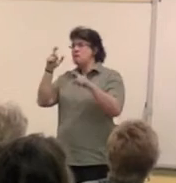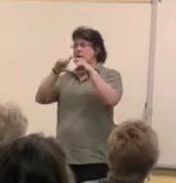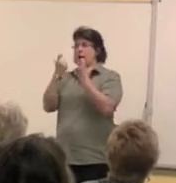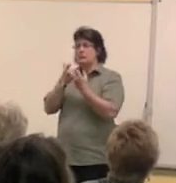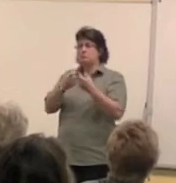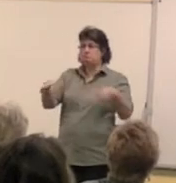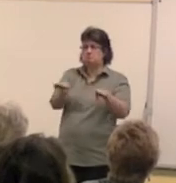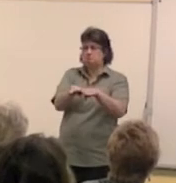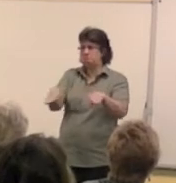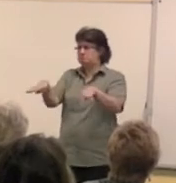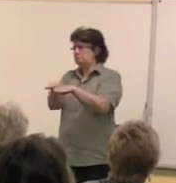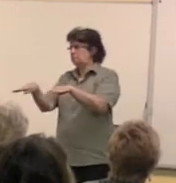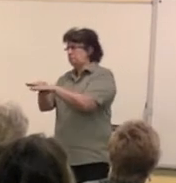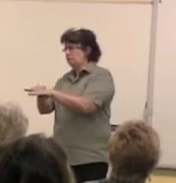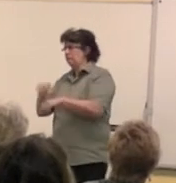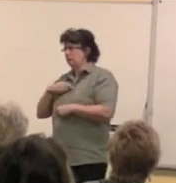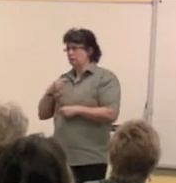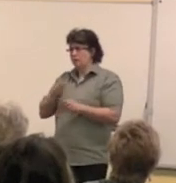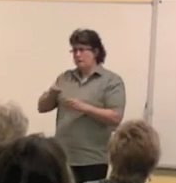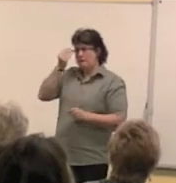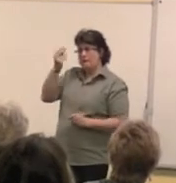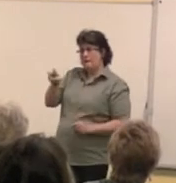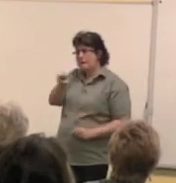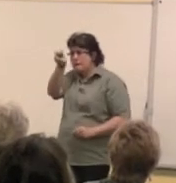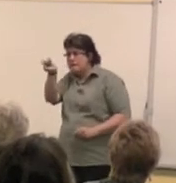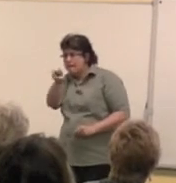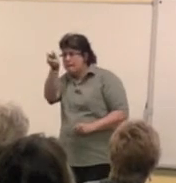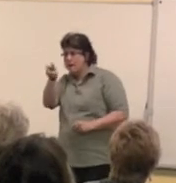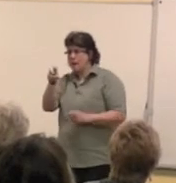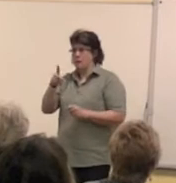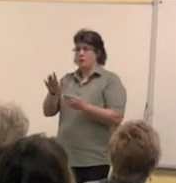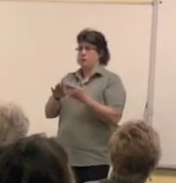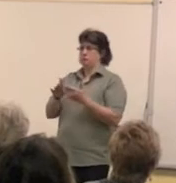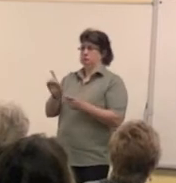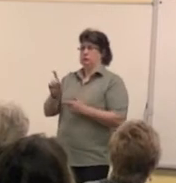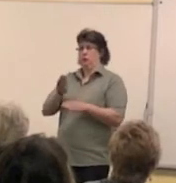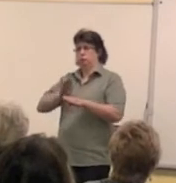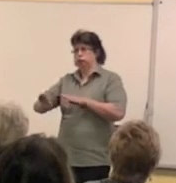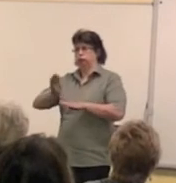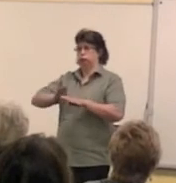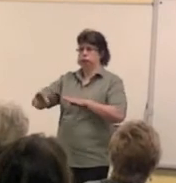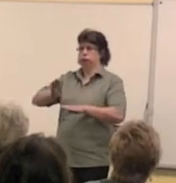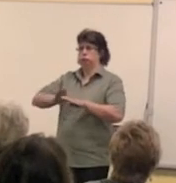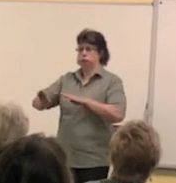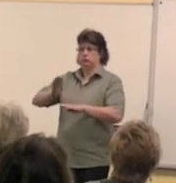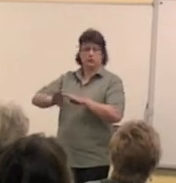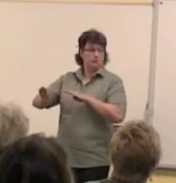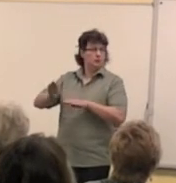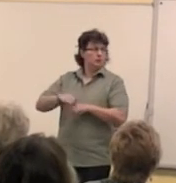Learning to read is all about practice. Classes are available for people in self-esteem, so being able to